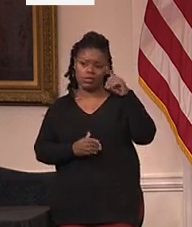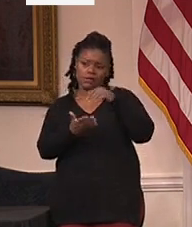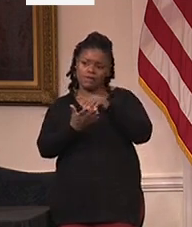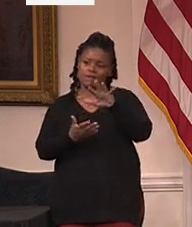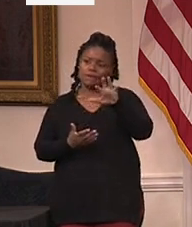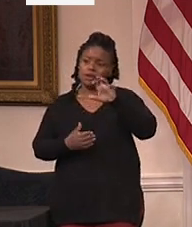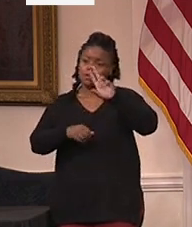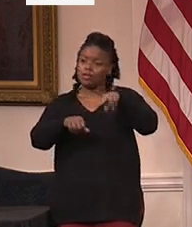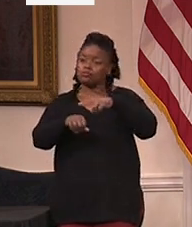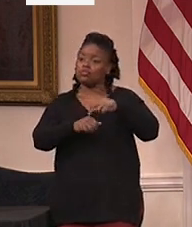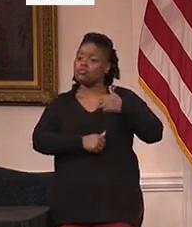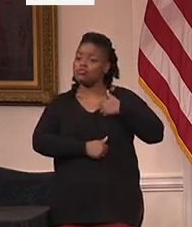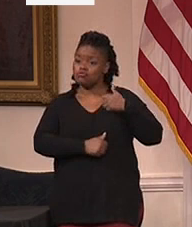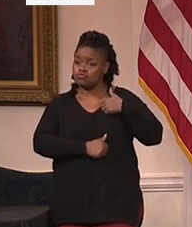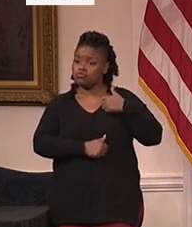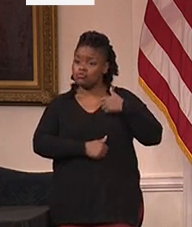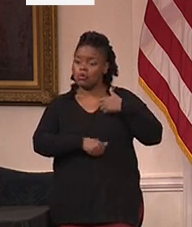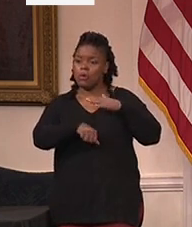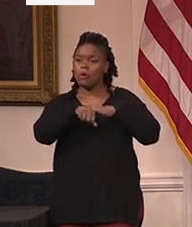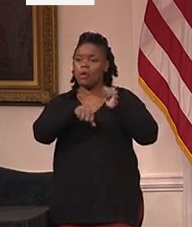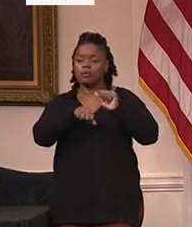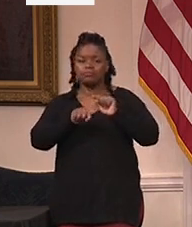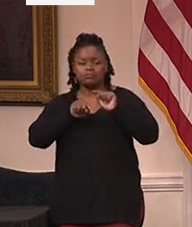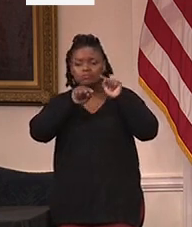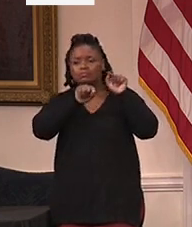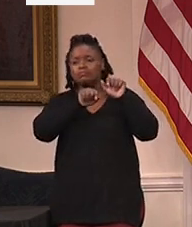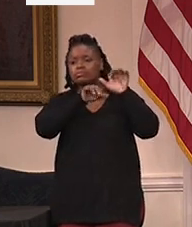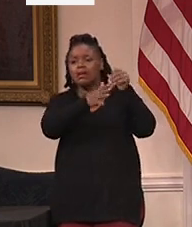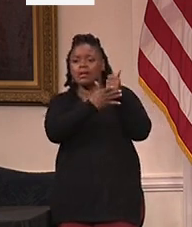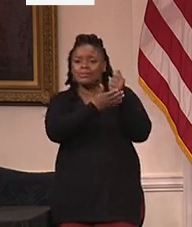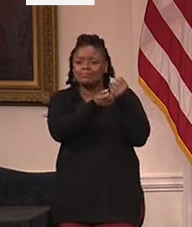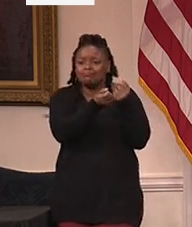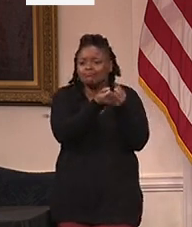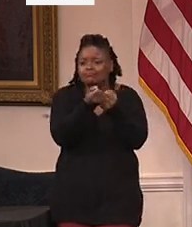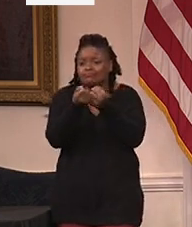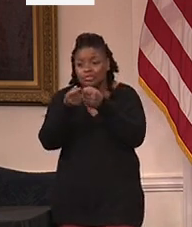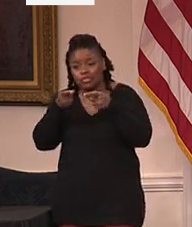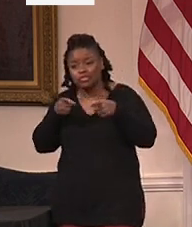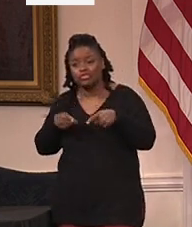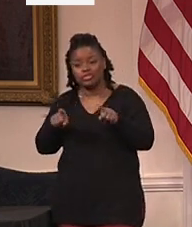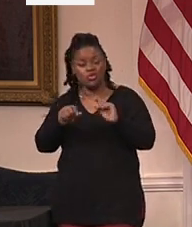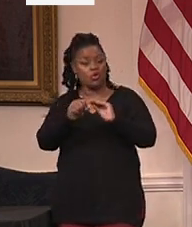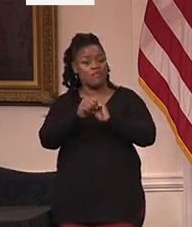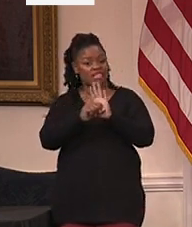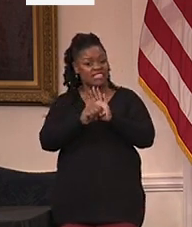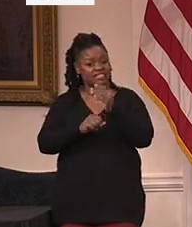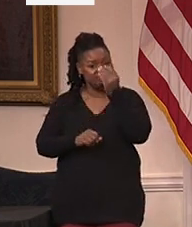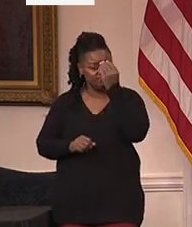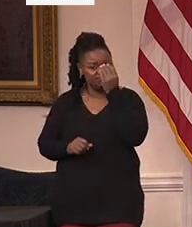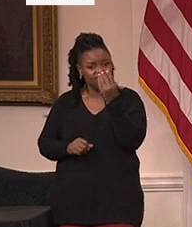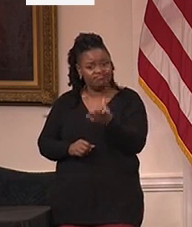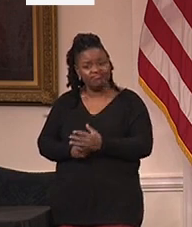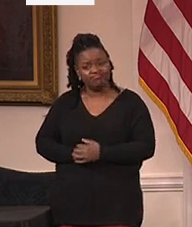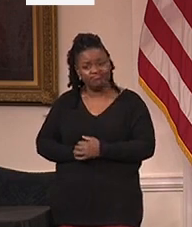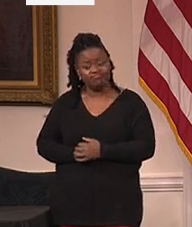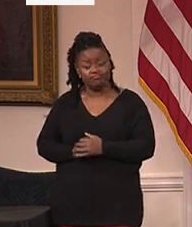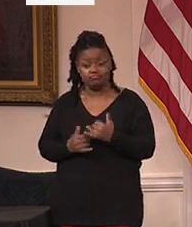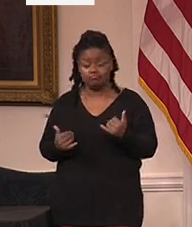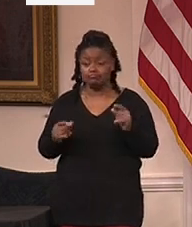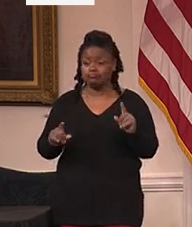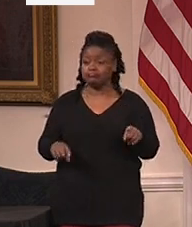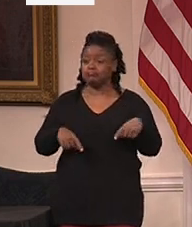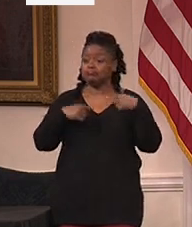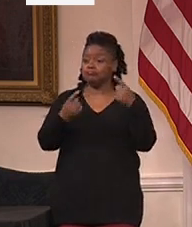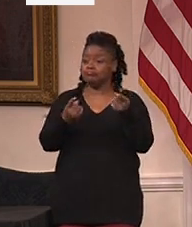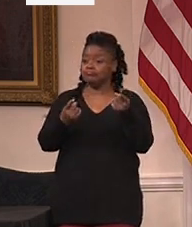members were activated to combat this pandemic. During that time, our troops assisted with the processing and distribution of more